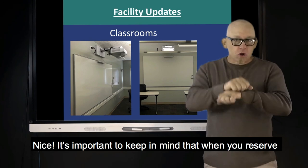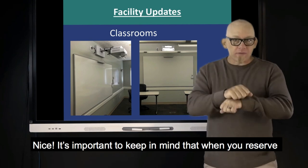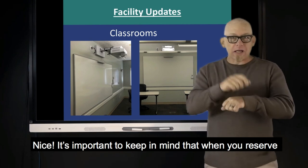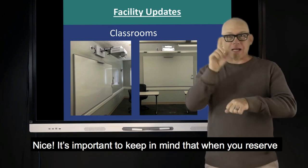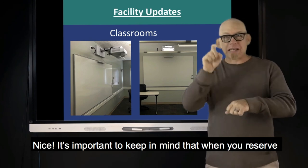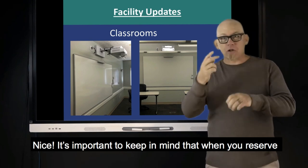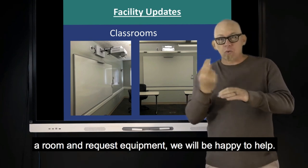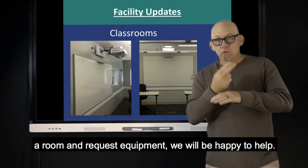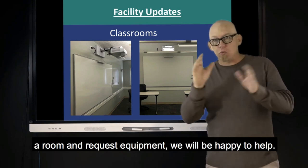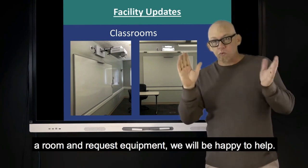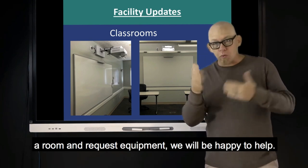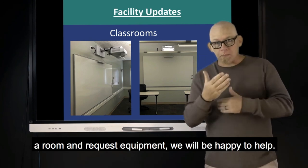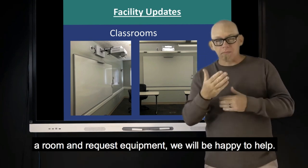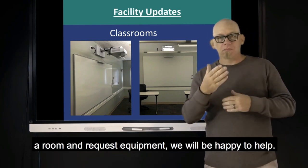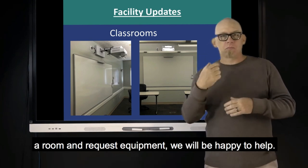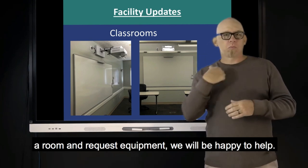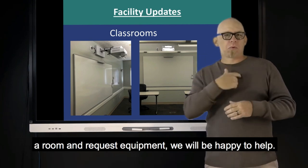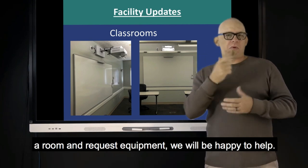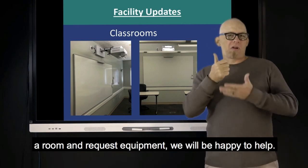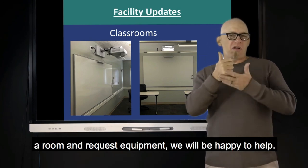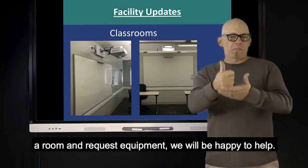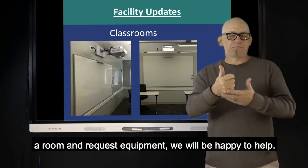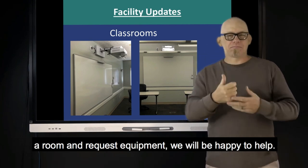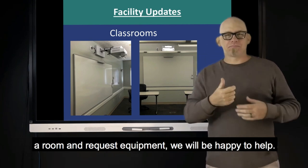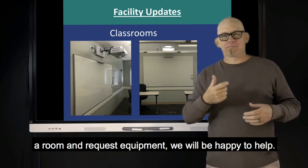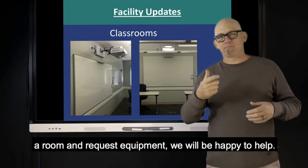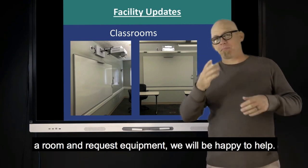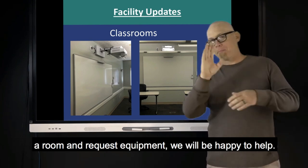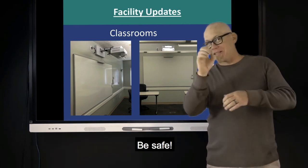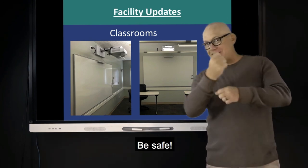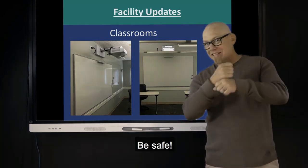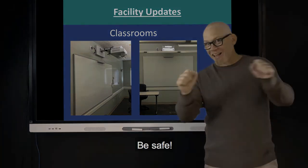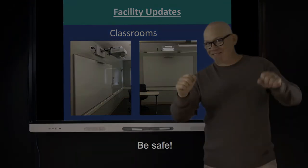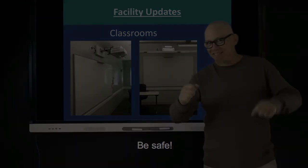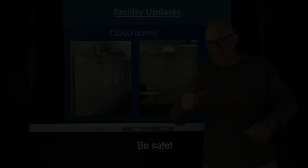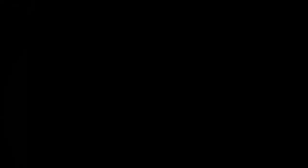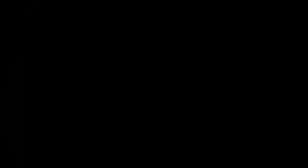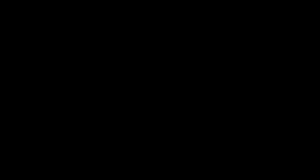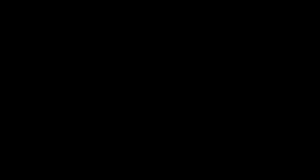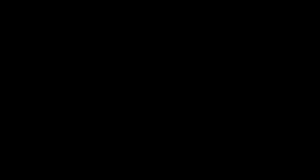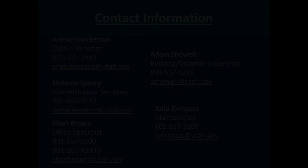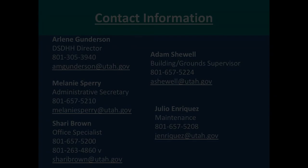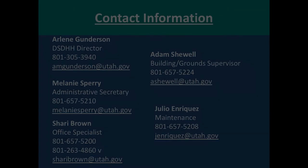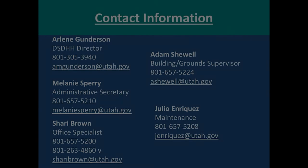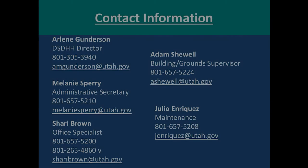screens. So if you need to utilize our rooms, we can help you learn how to be safe.